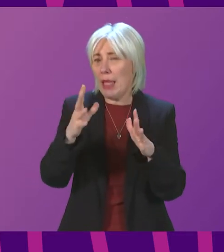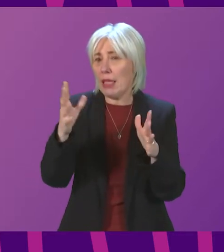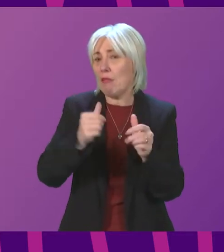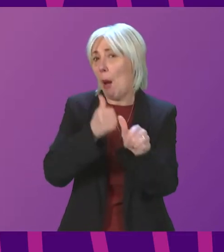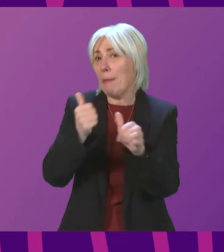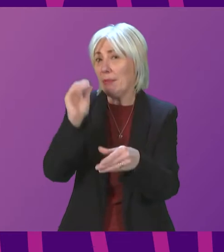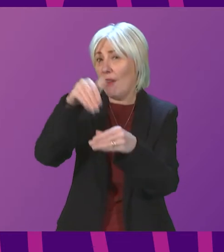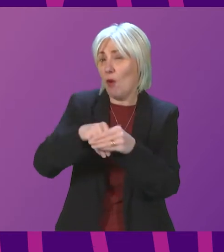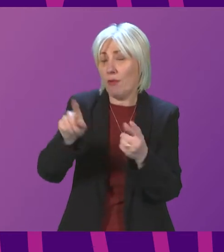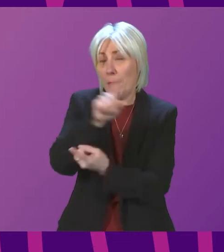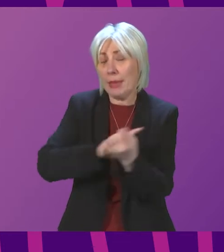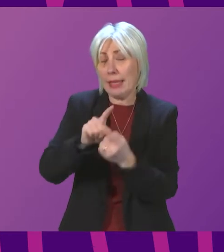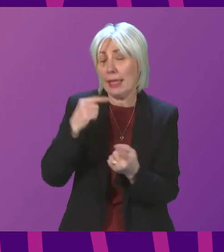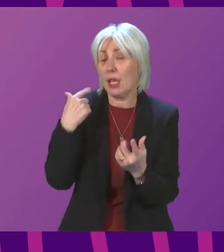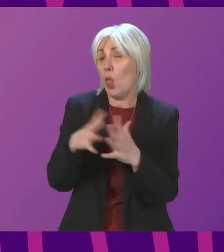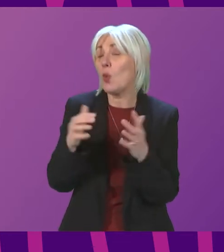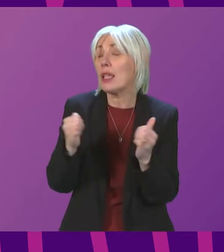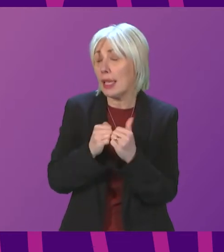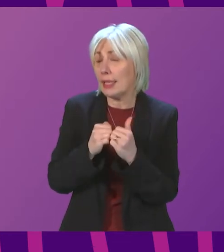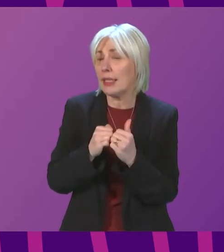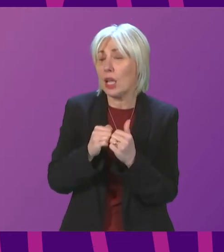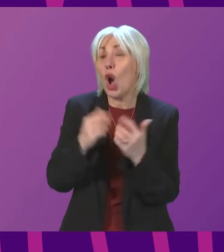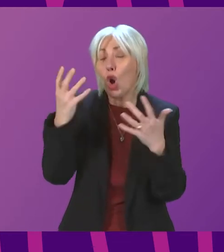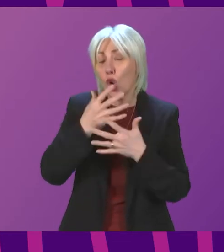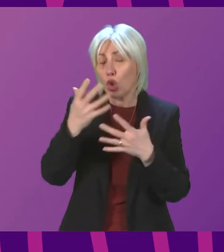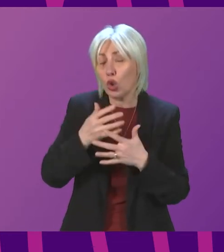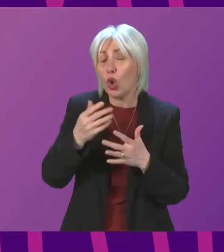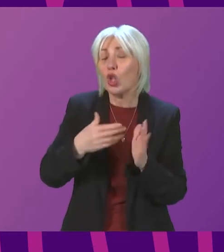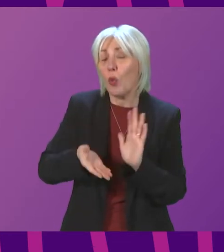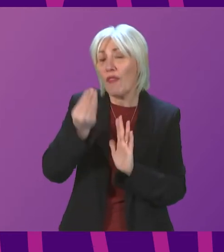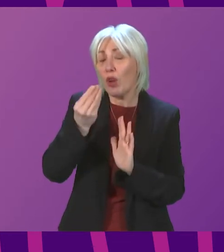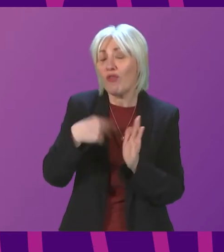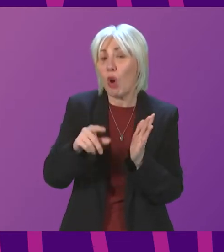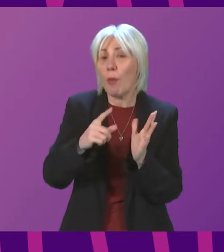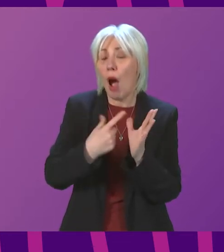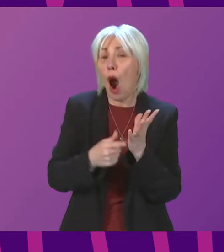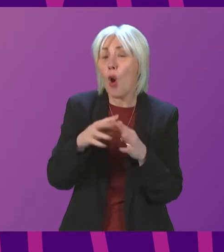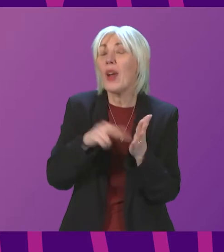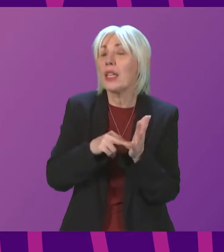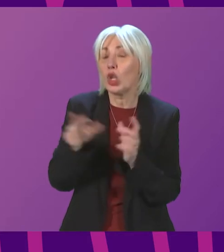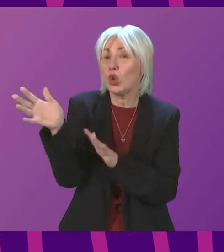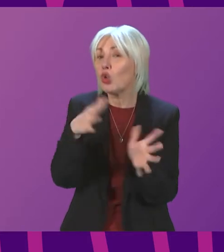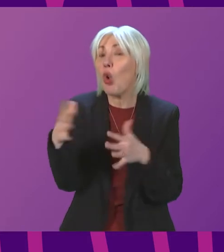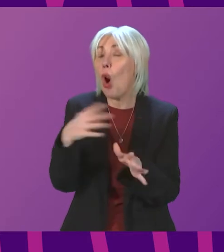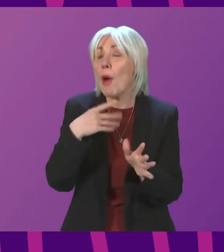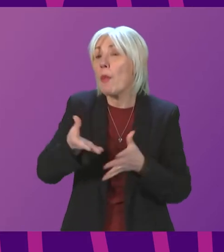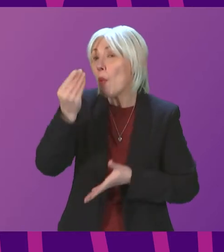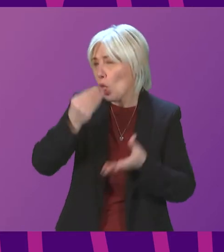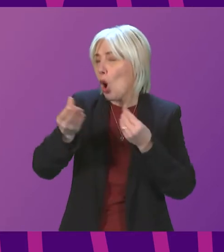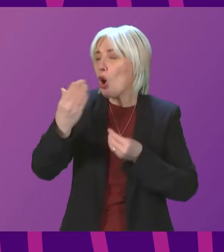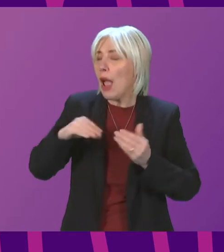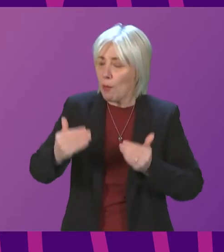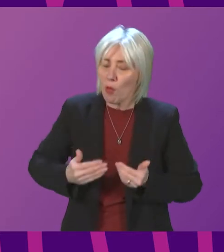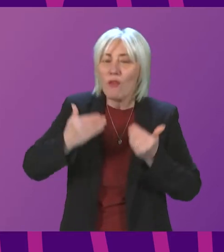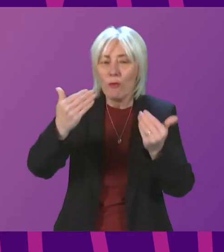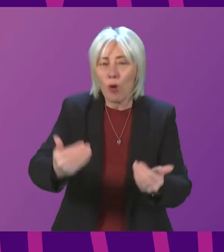weekend and on the specific question she raises about Storm Arwen and learning lessons, these recommendations are being taken forward. She will appreciate that